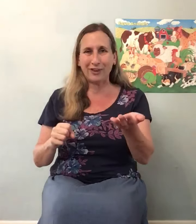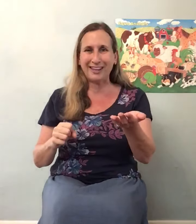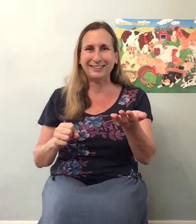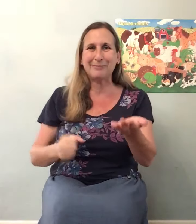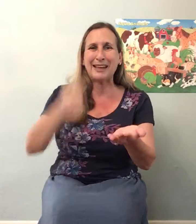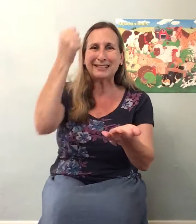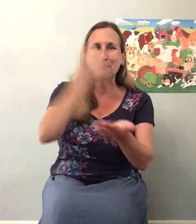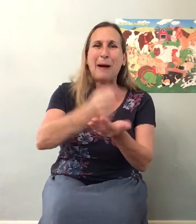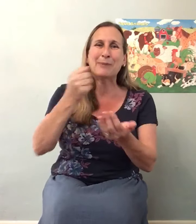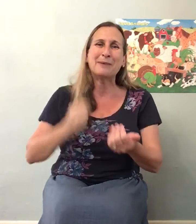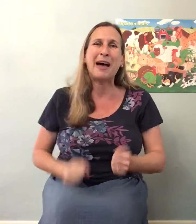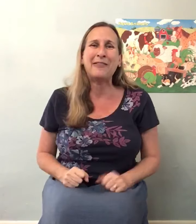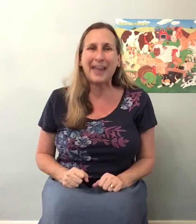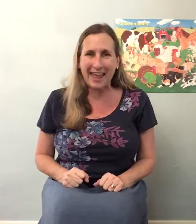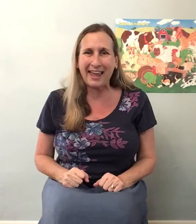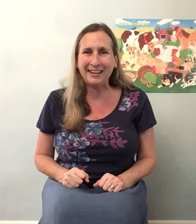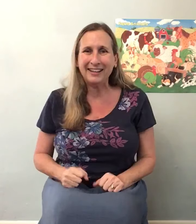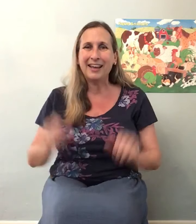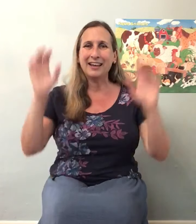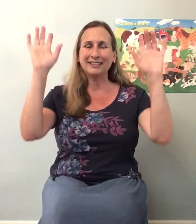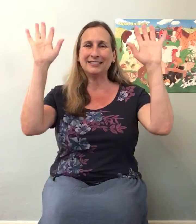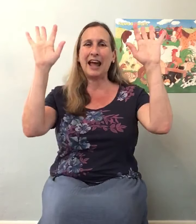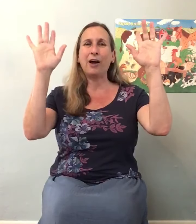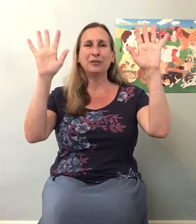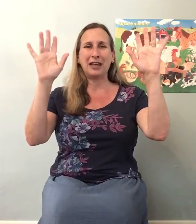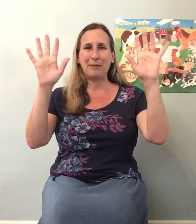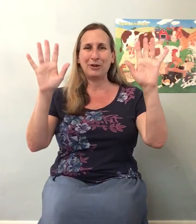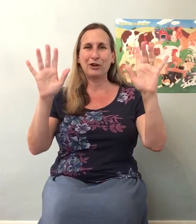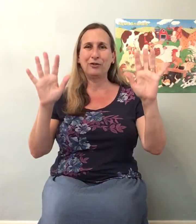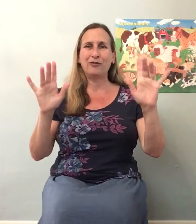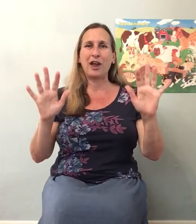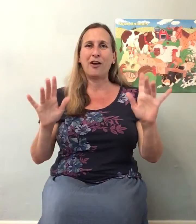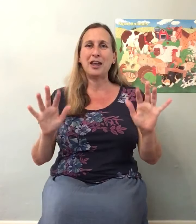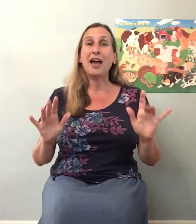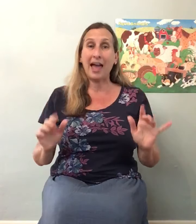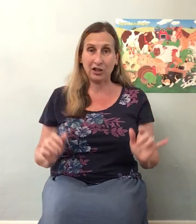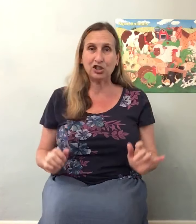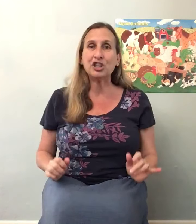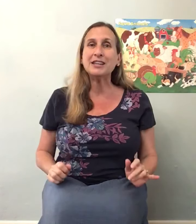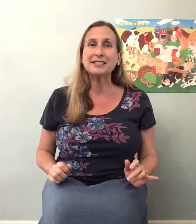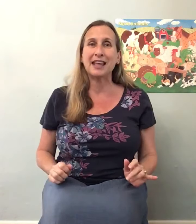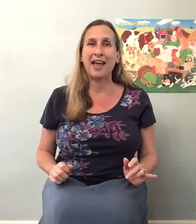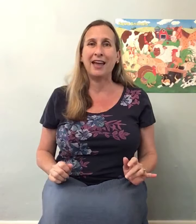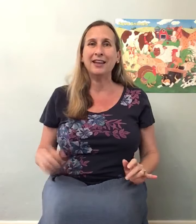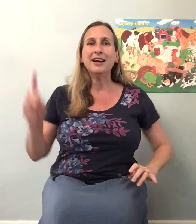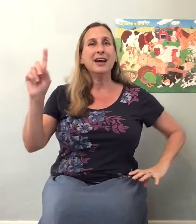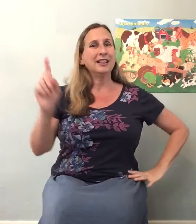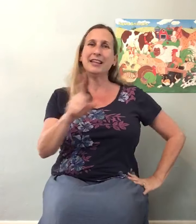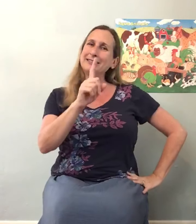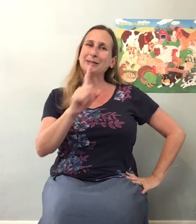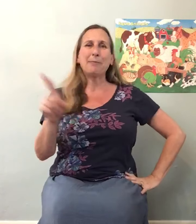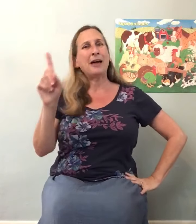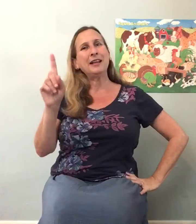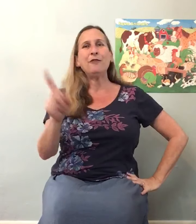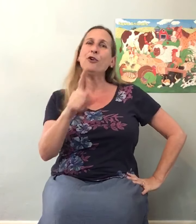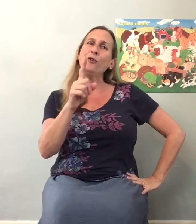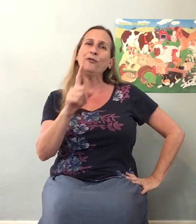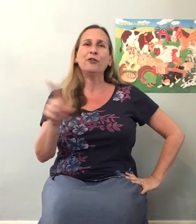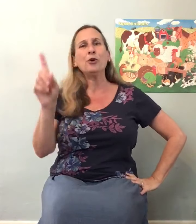field mice and bopping them on the head. Down came the good fairy and she said, Little bunny foo-foo,